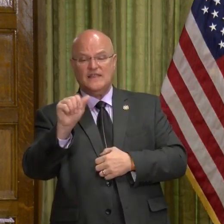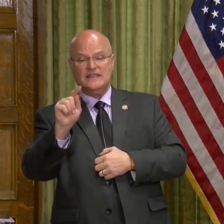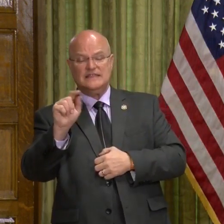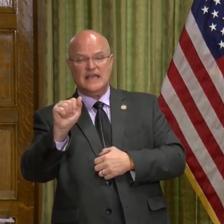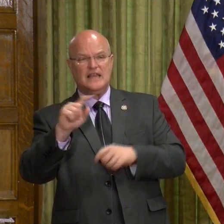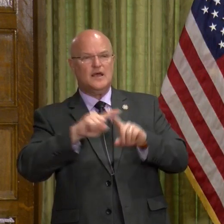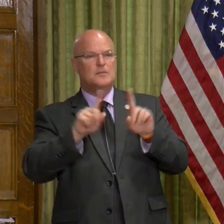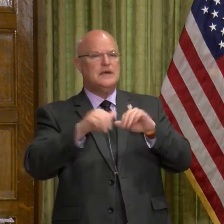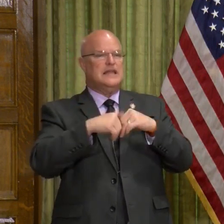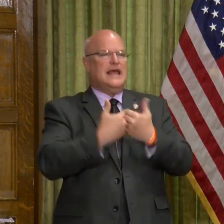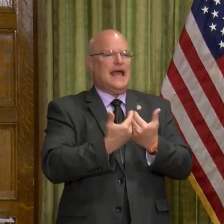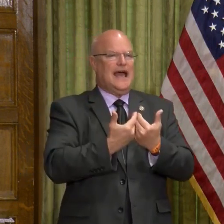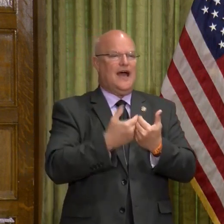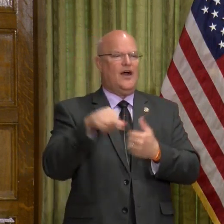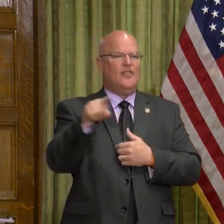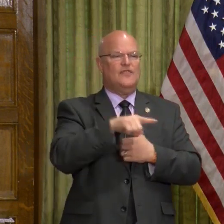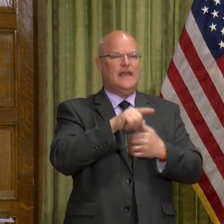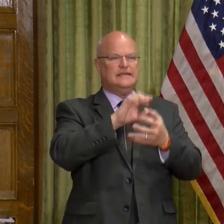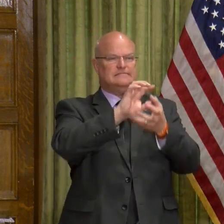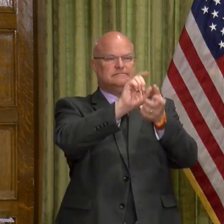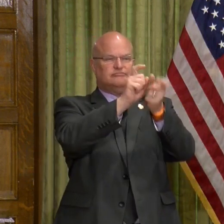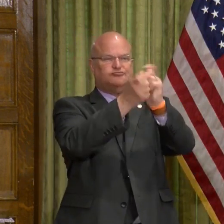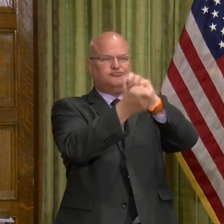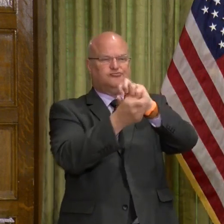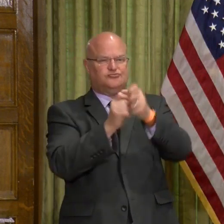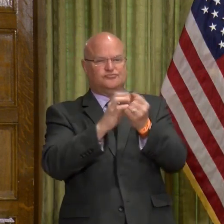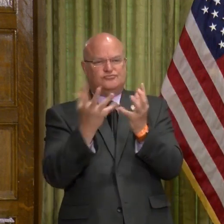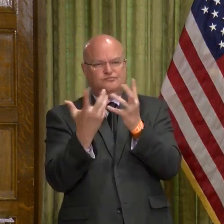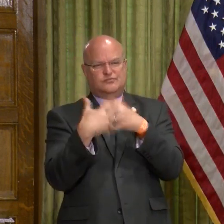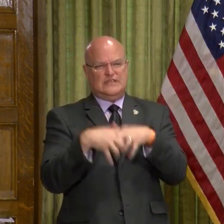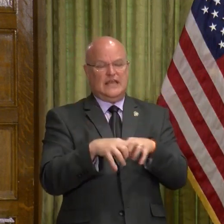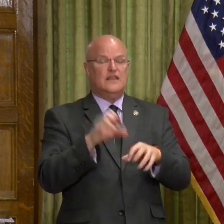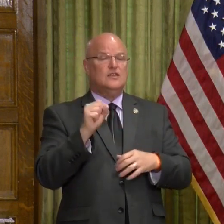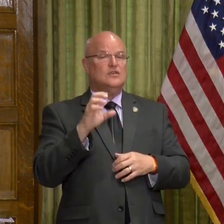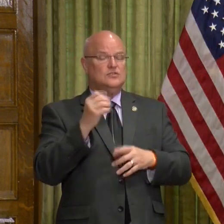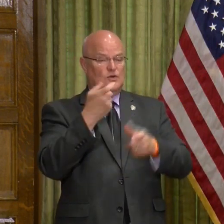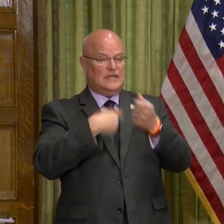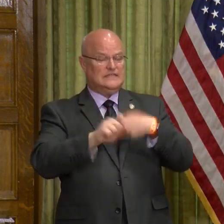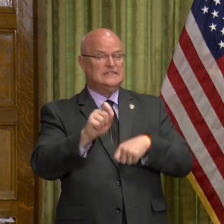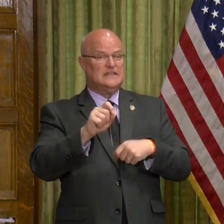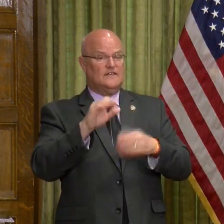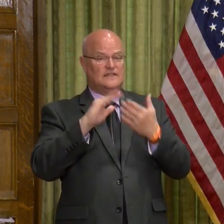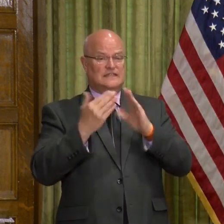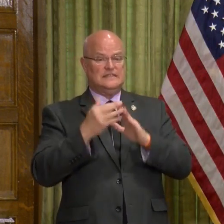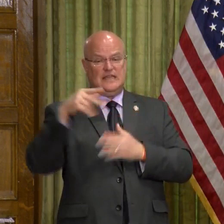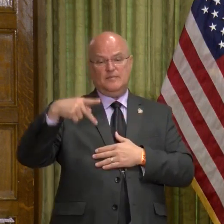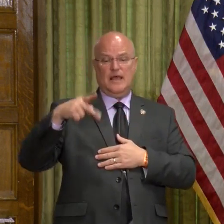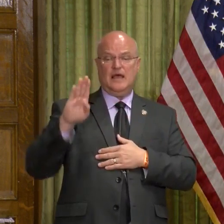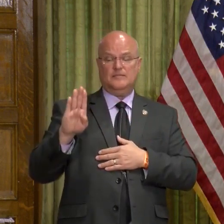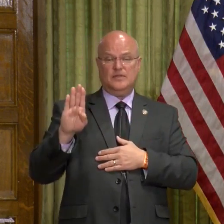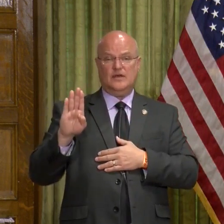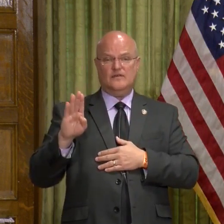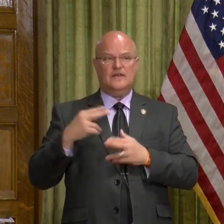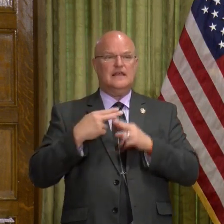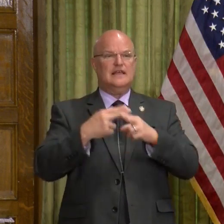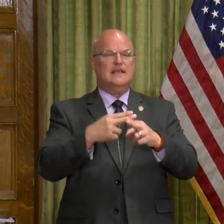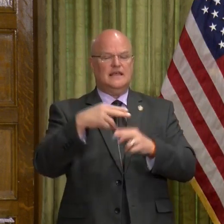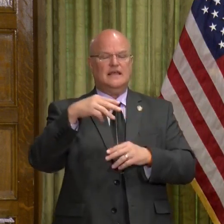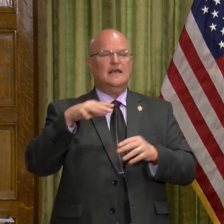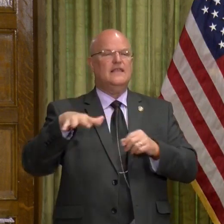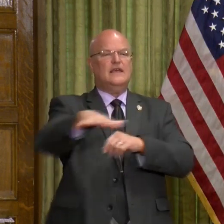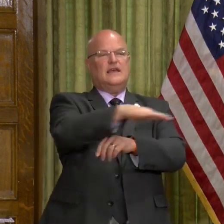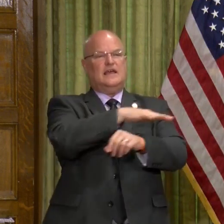but it is how they construed it and how they put it together. And so instead of the city of Pine Bluff, they considered the